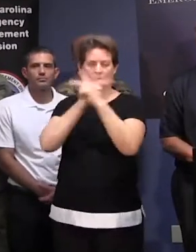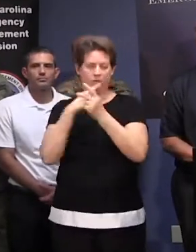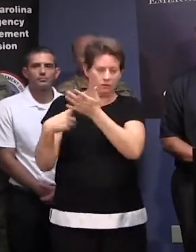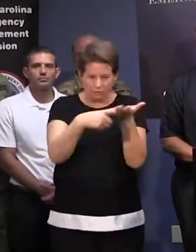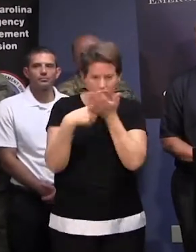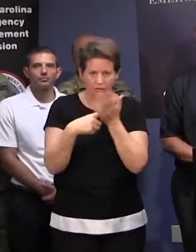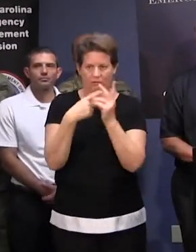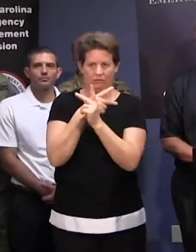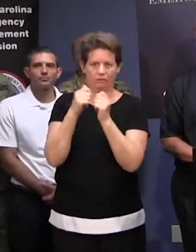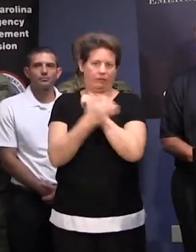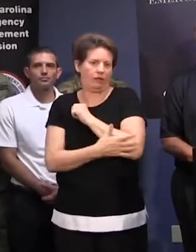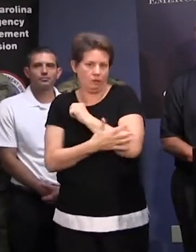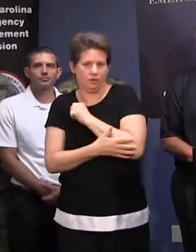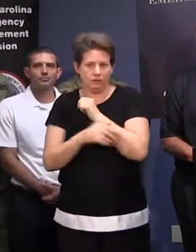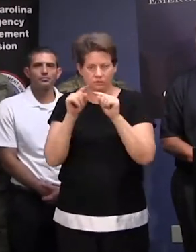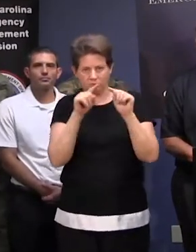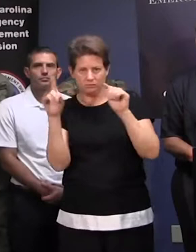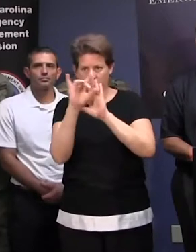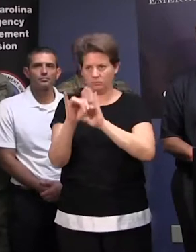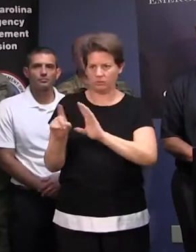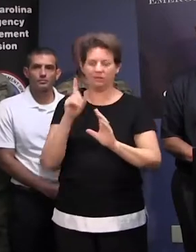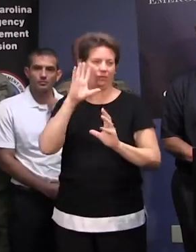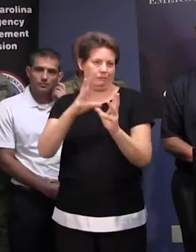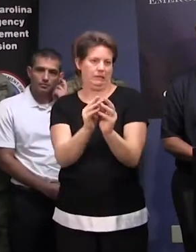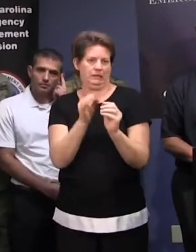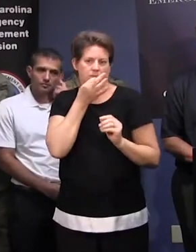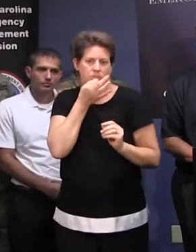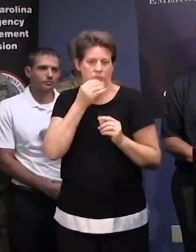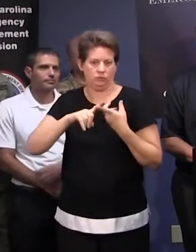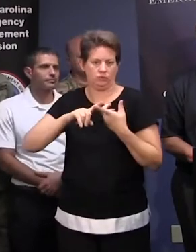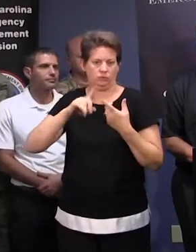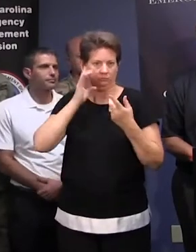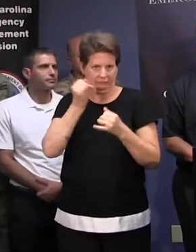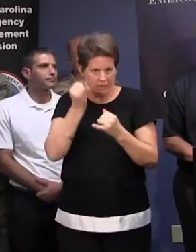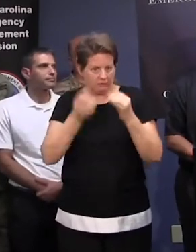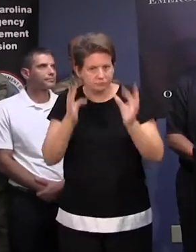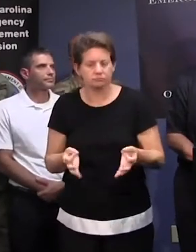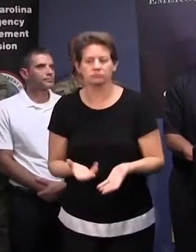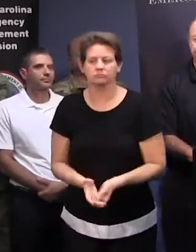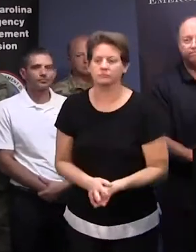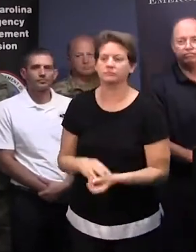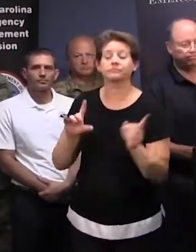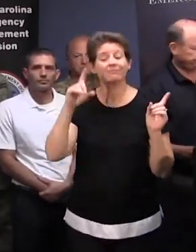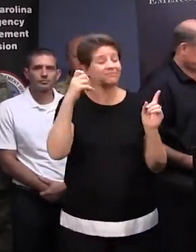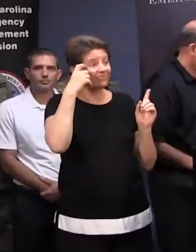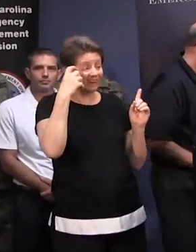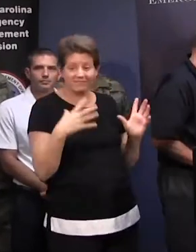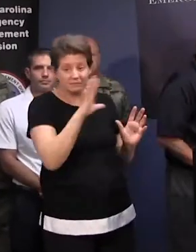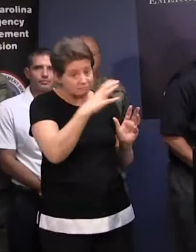with the counties, and then we're also going to have another meeting here shortly to finalize that. And, Governor,